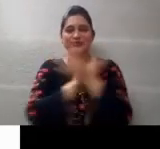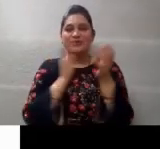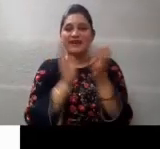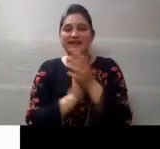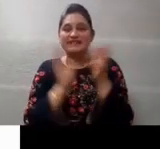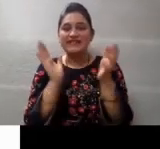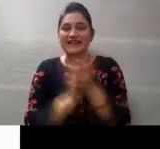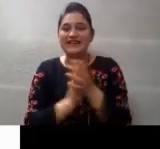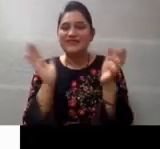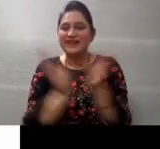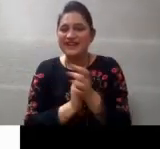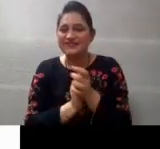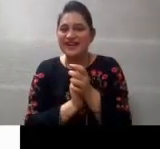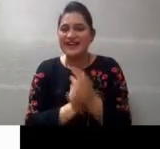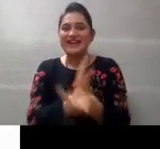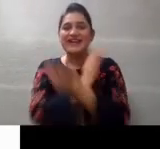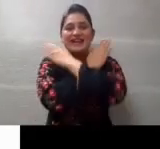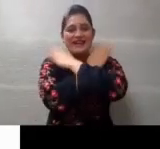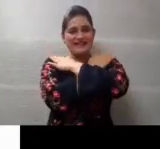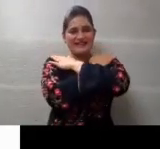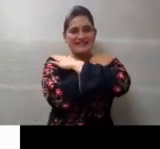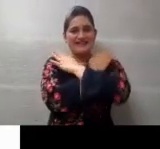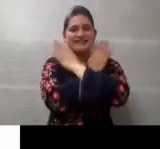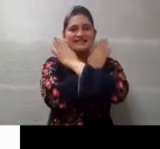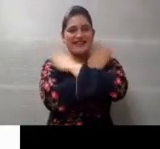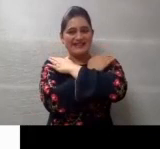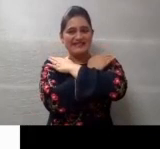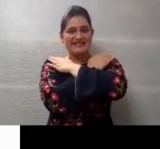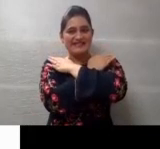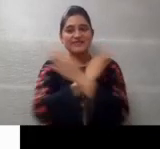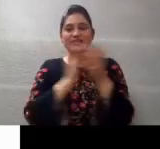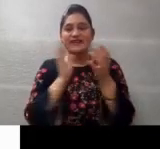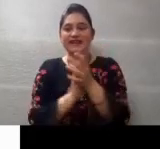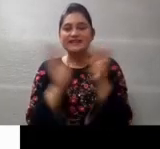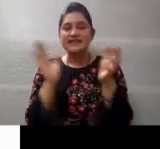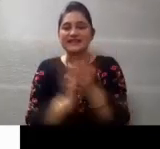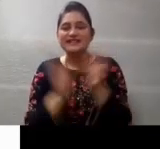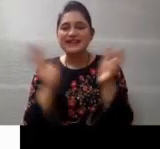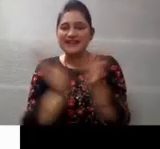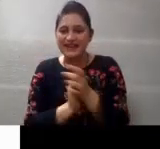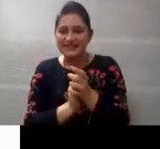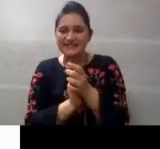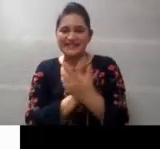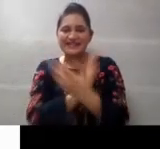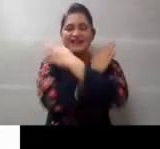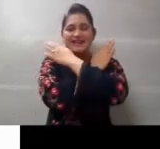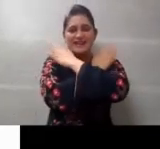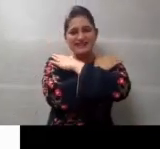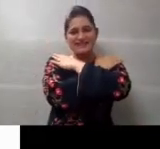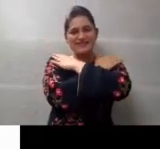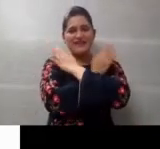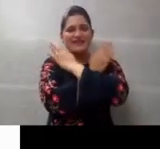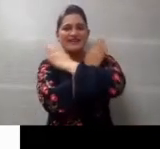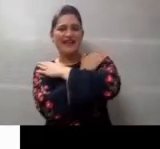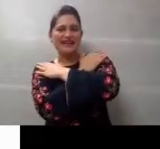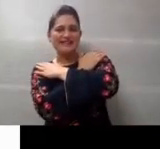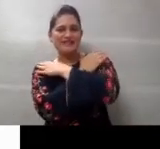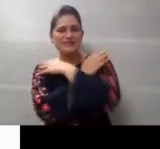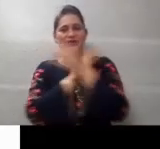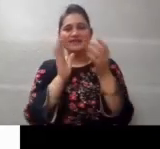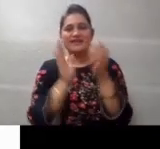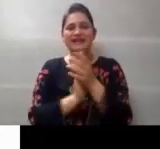82, 83, 84, 85. 86, 87, 88, 89, 90. 91,